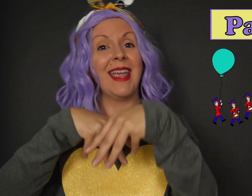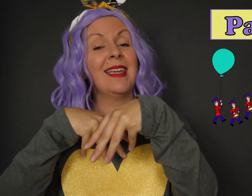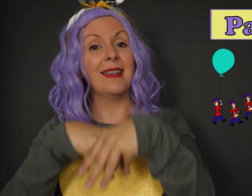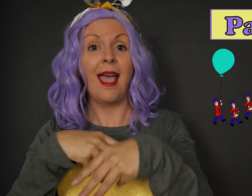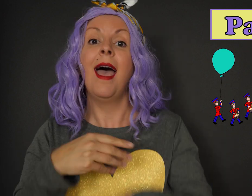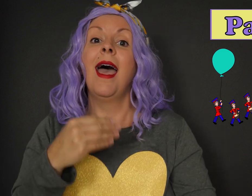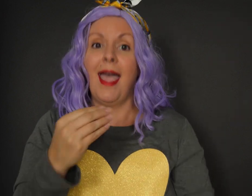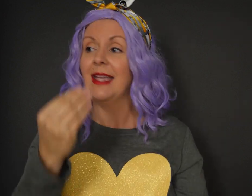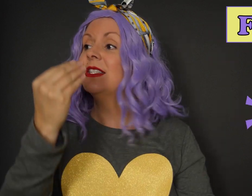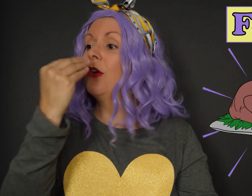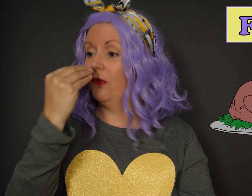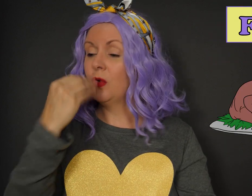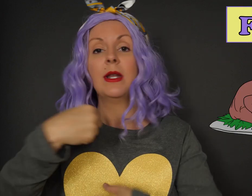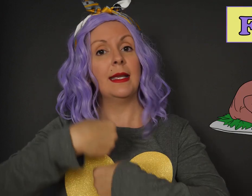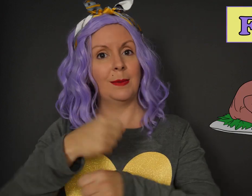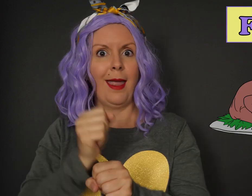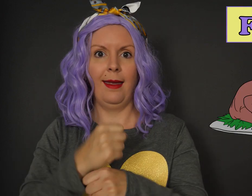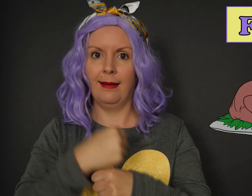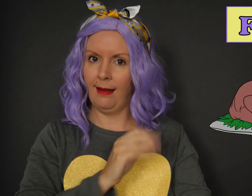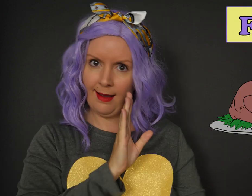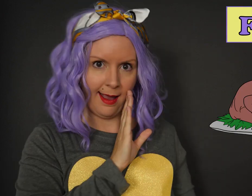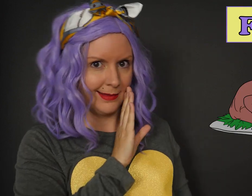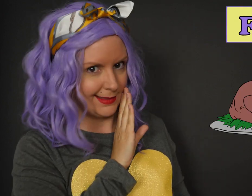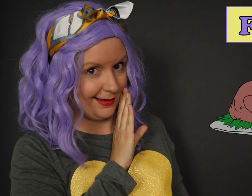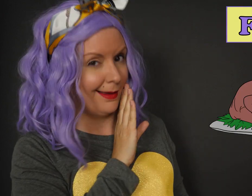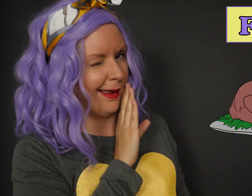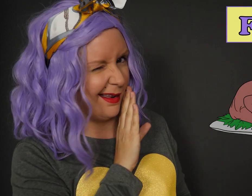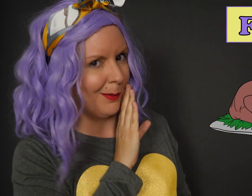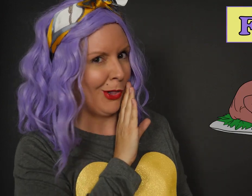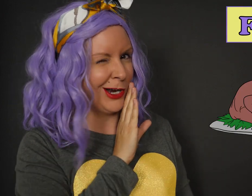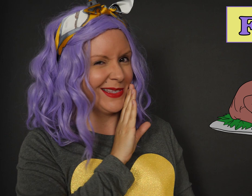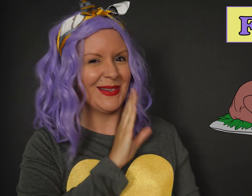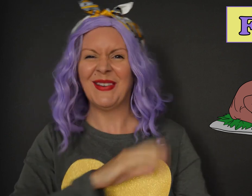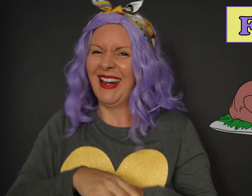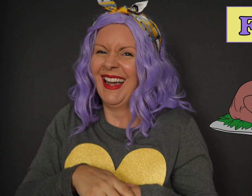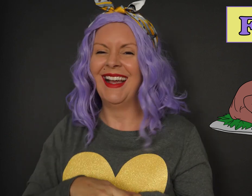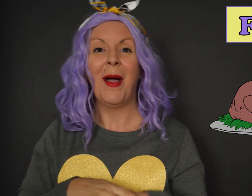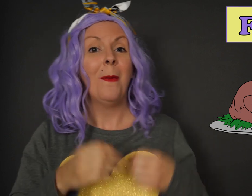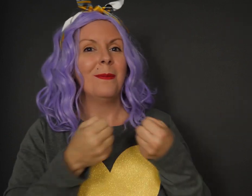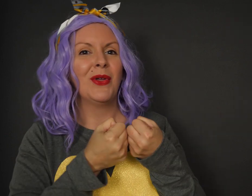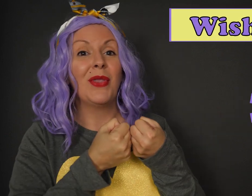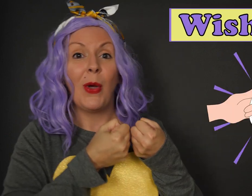as the food is made. And sneak a nibble or two. Pull the